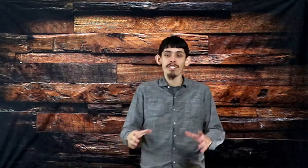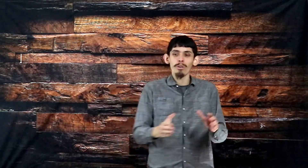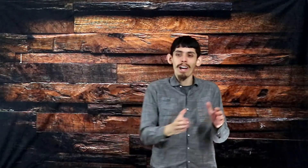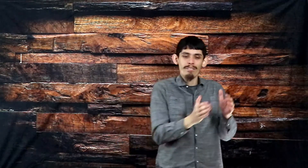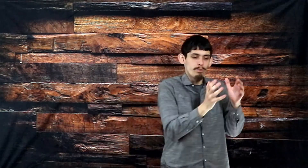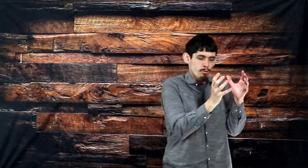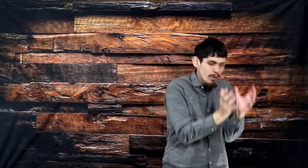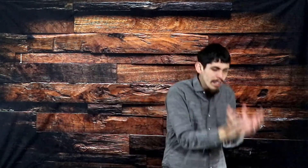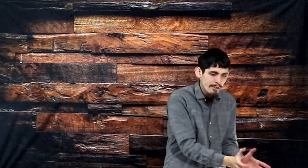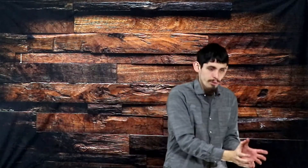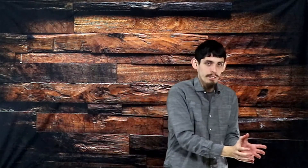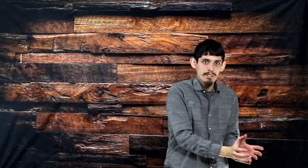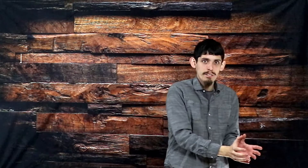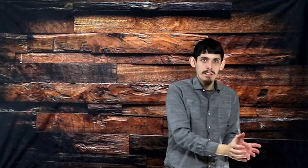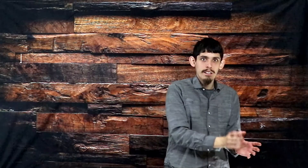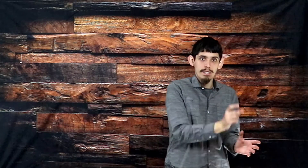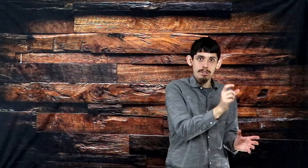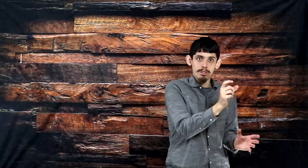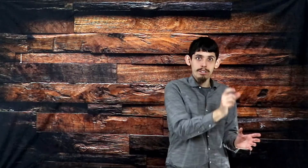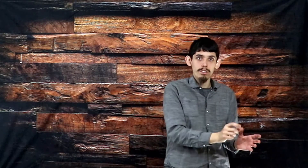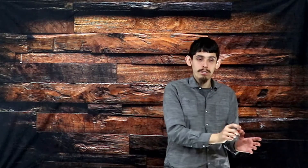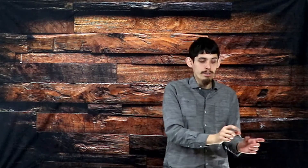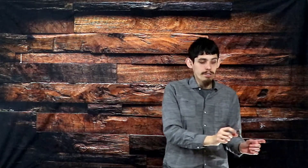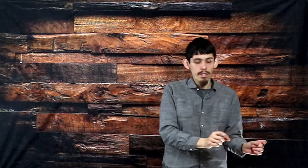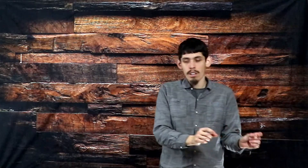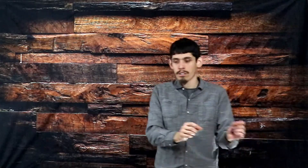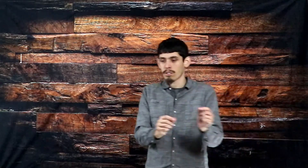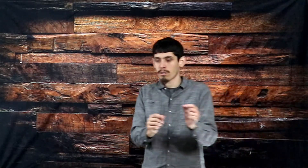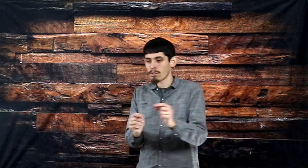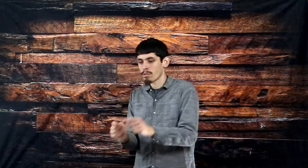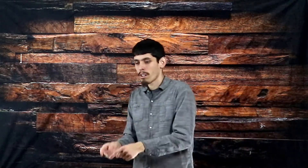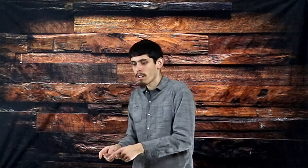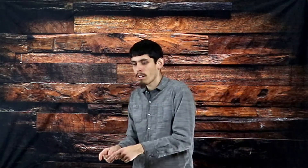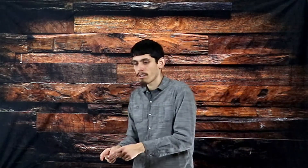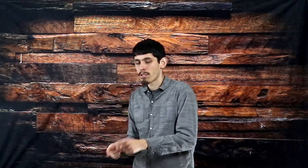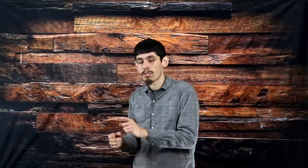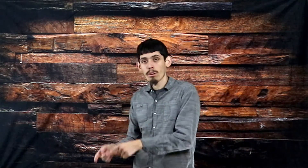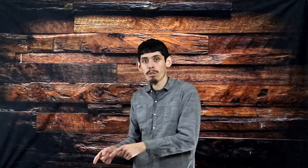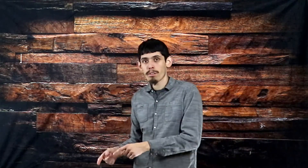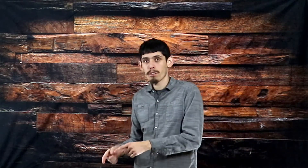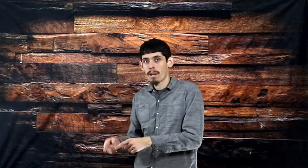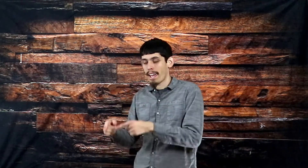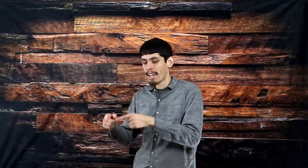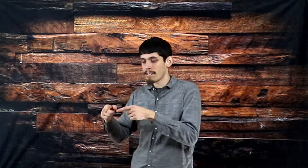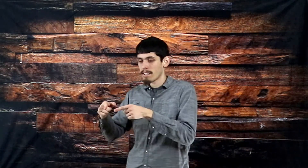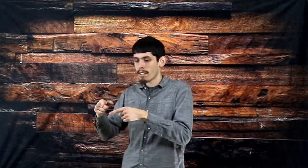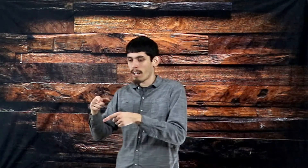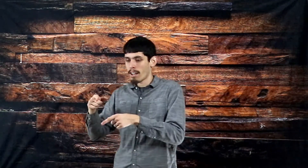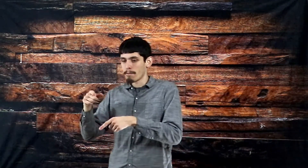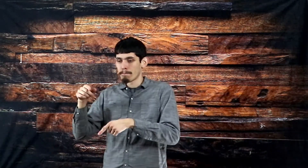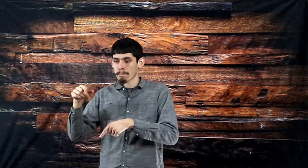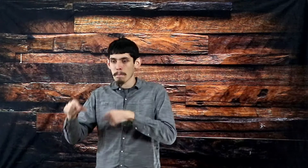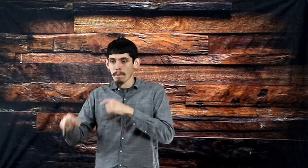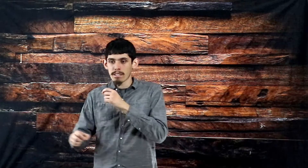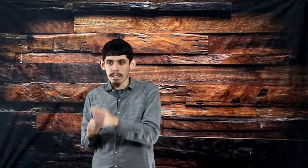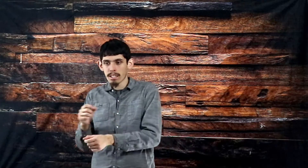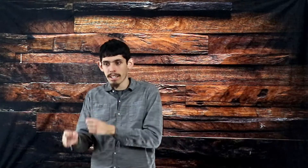you'll have a resource that you can use to go through and to click.